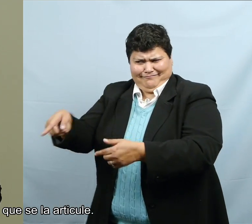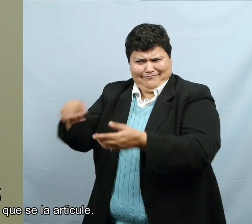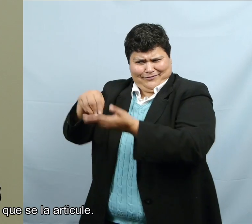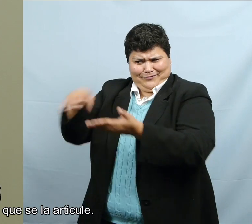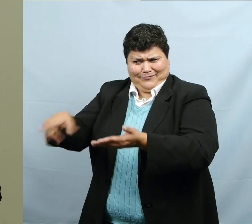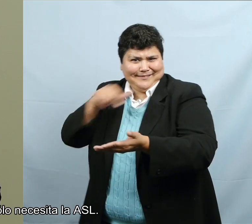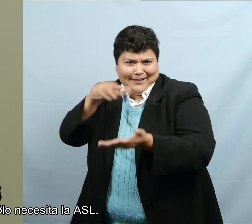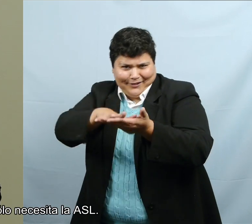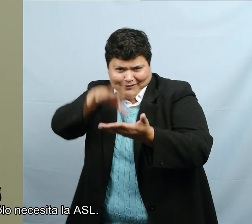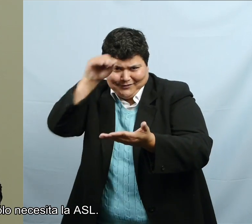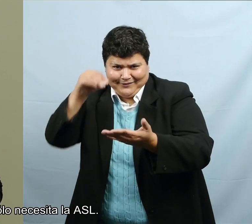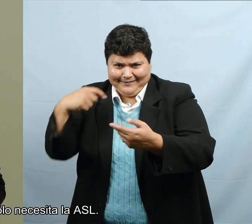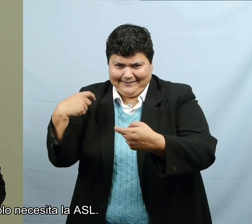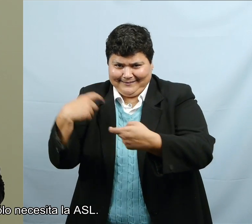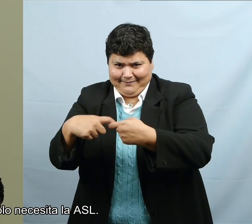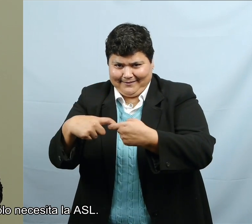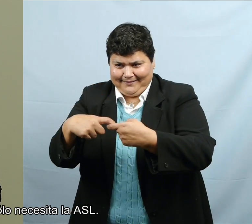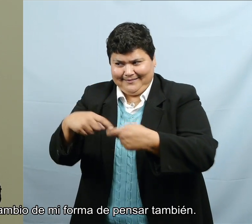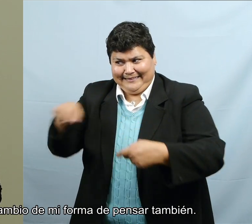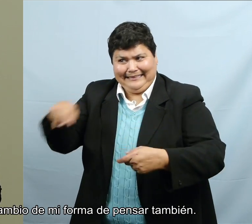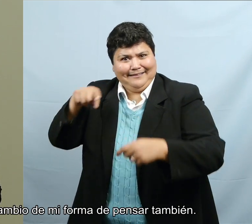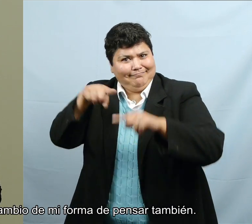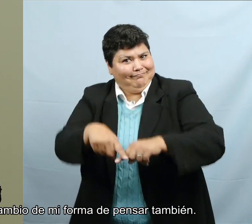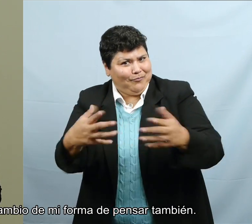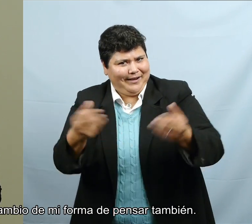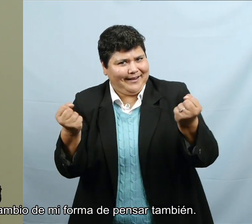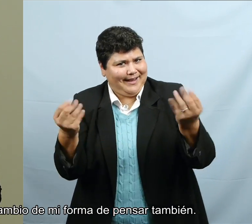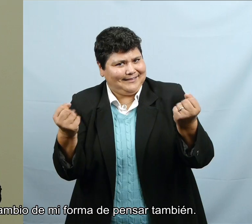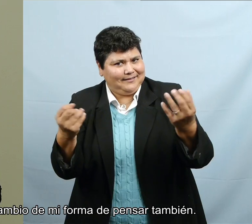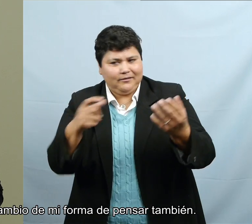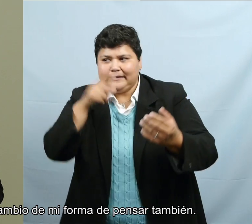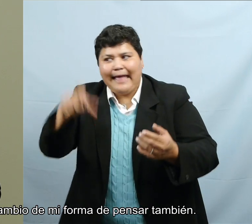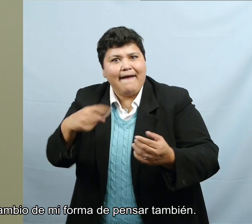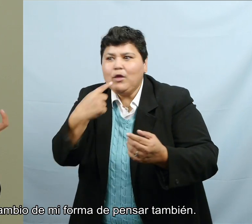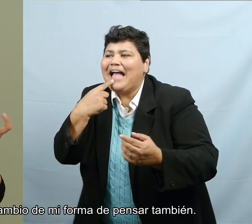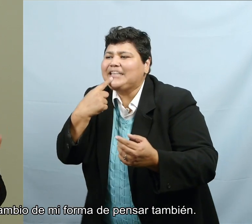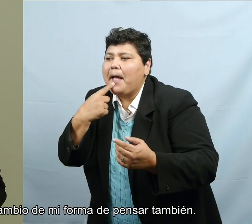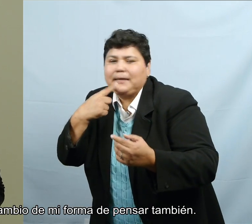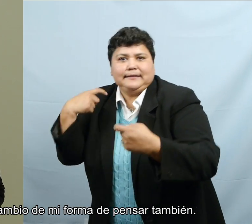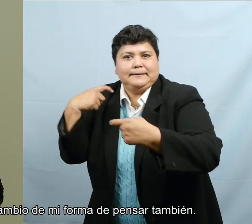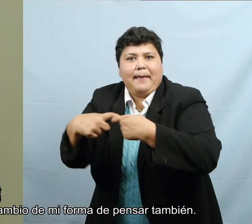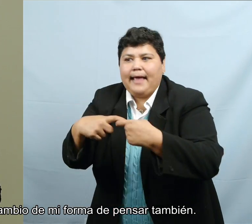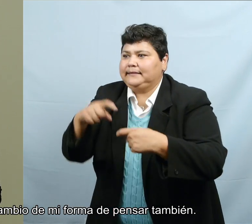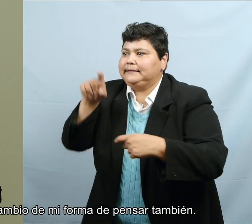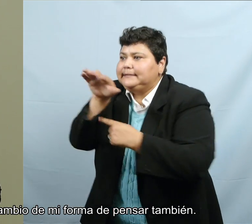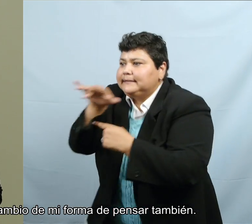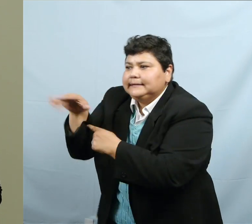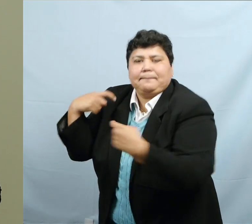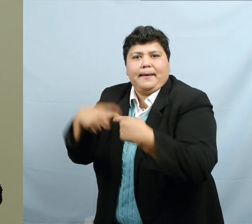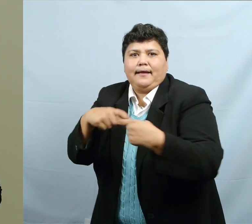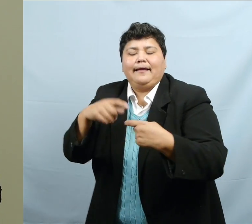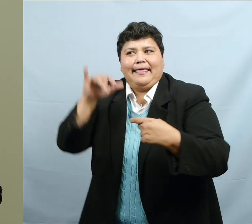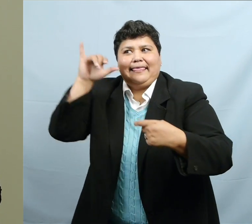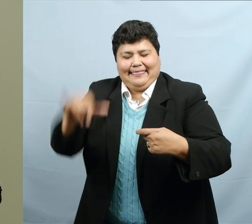the word mouthed or they just need the ASL. So that was like a brain switch for me also.